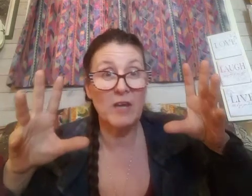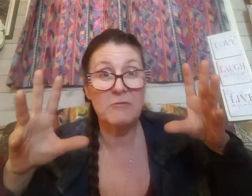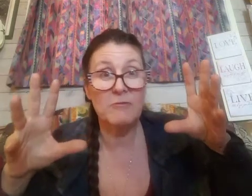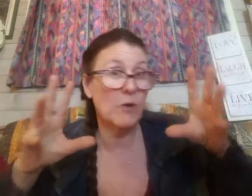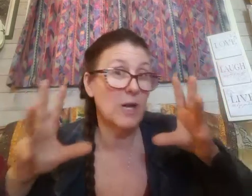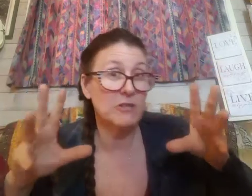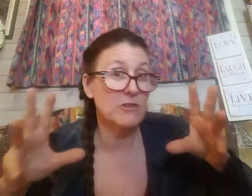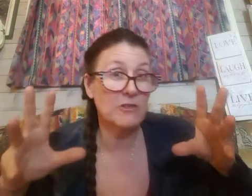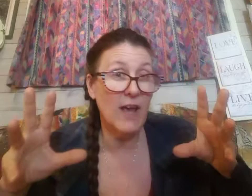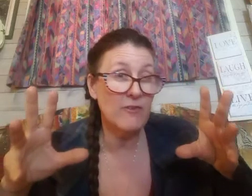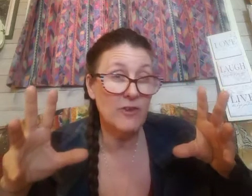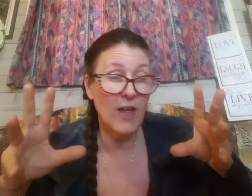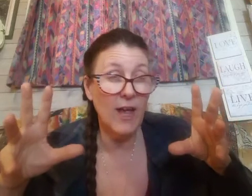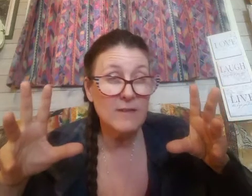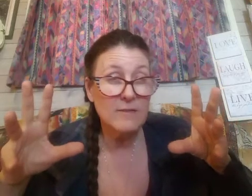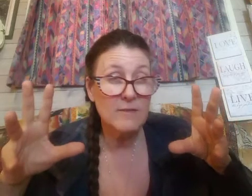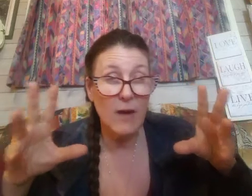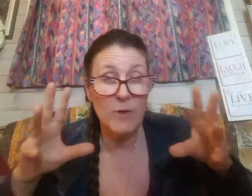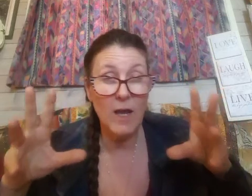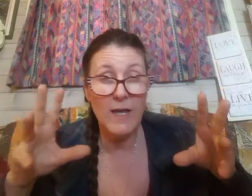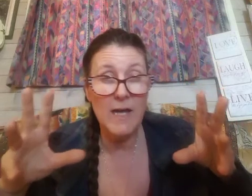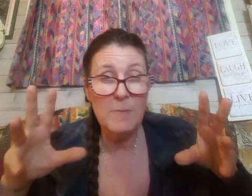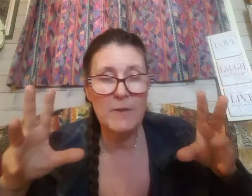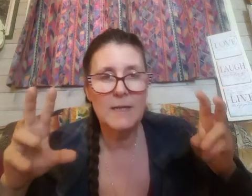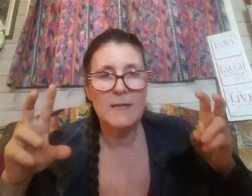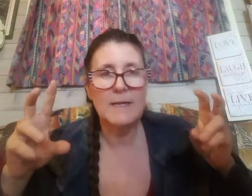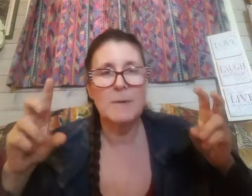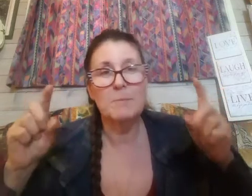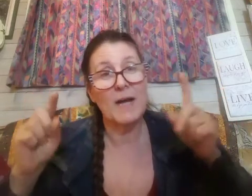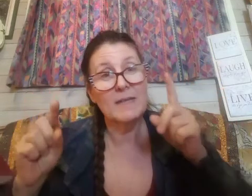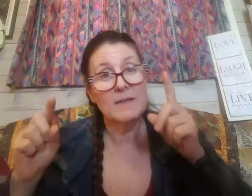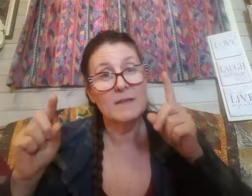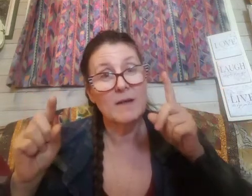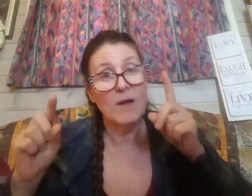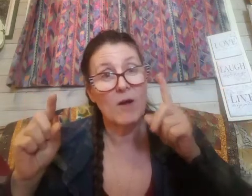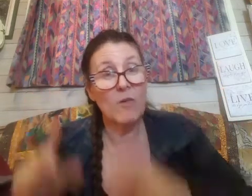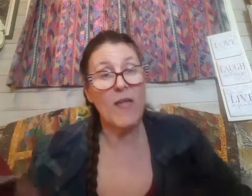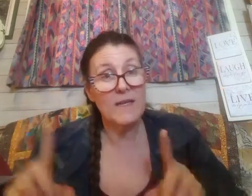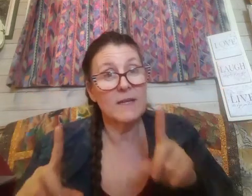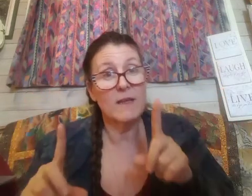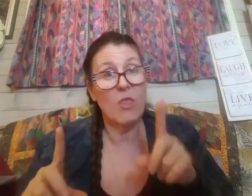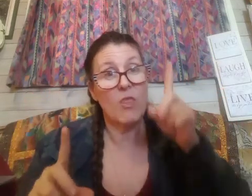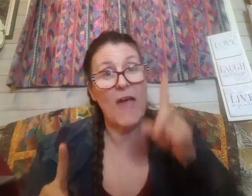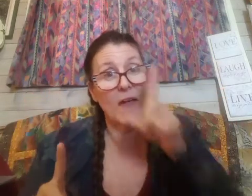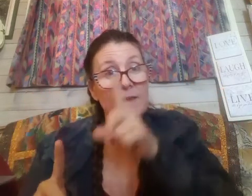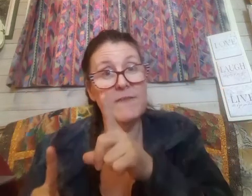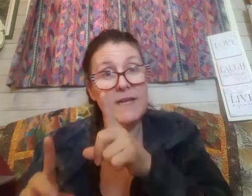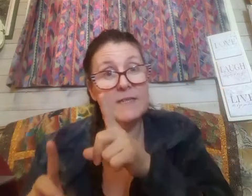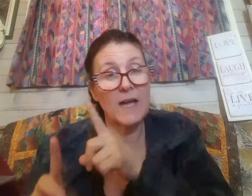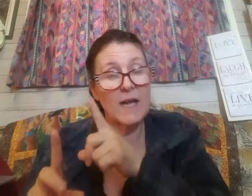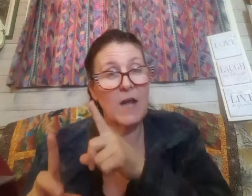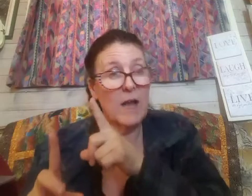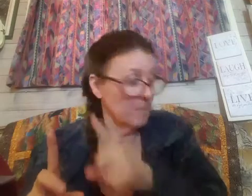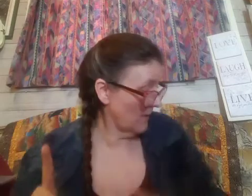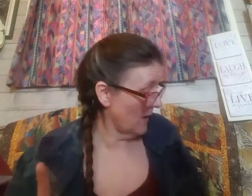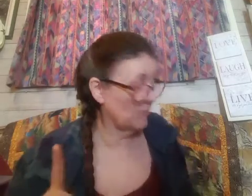400 years after that that would line up but then that event I'm I'm